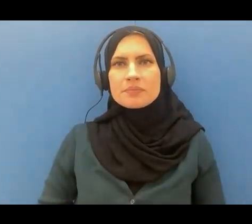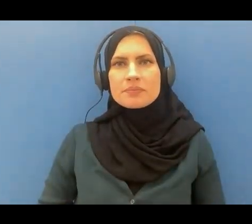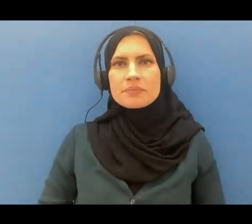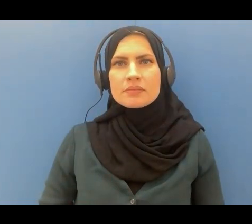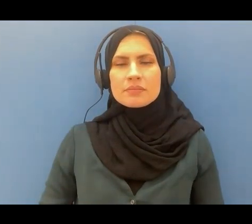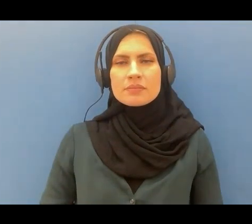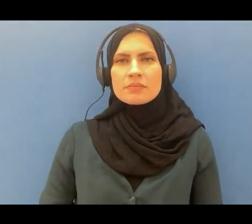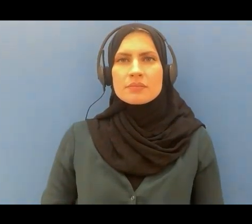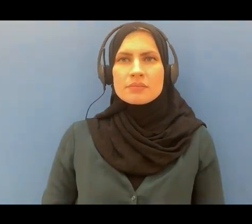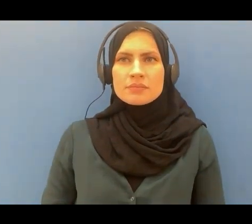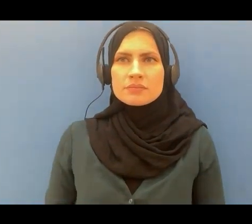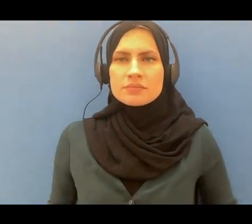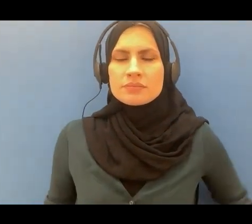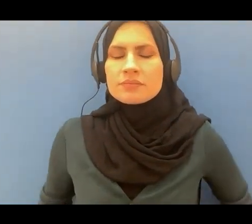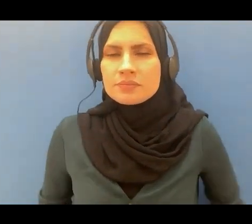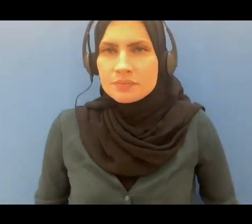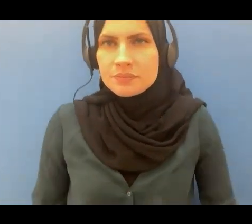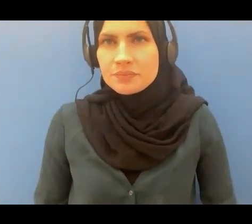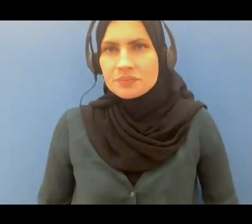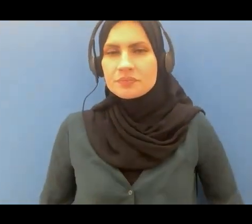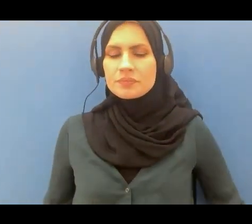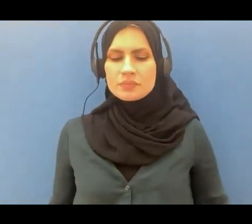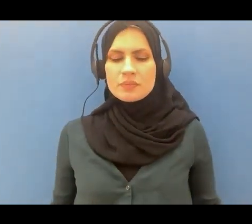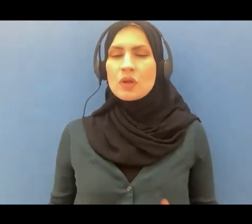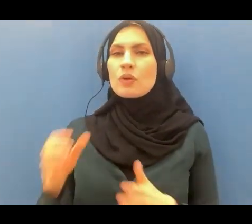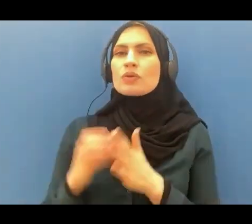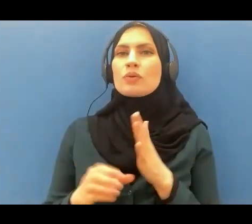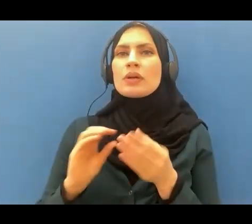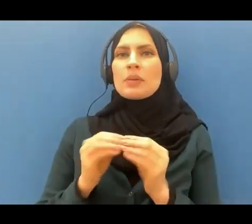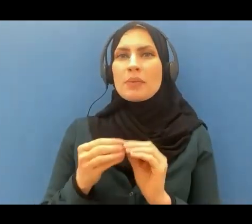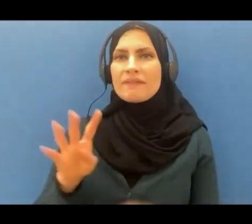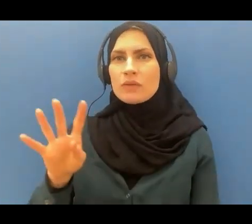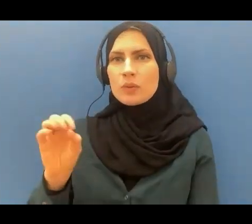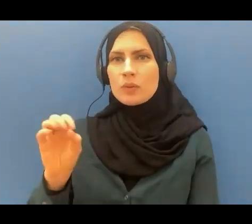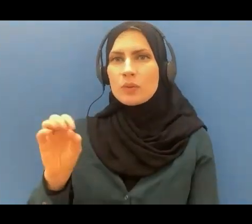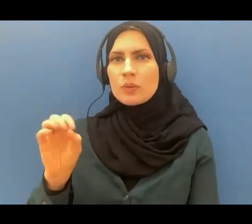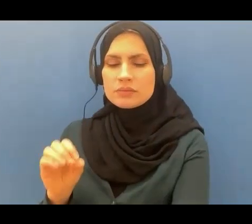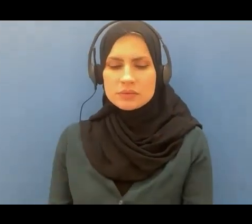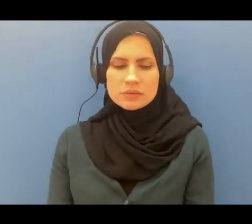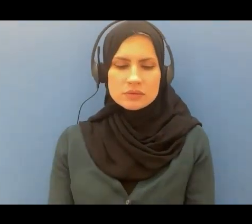so surah ghafir which is surah number 40 starts off with two letters